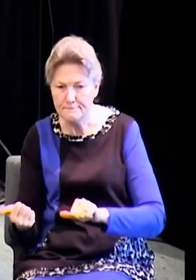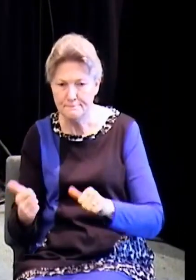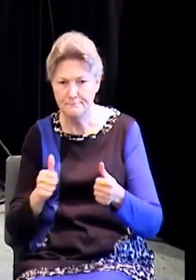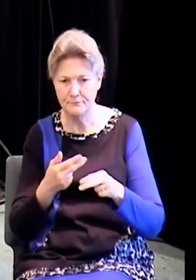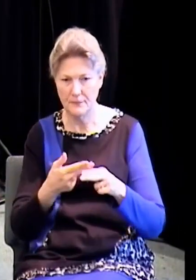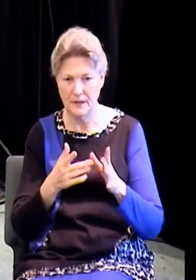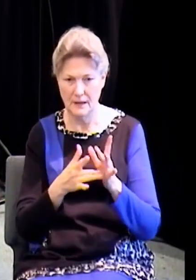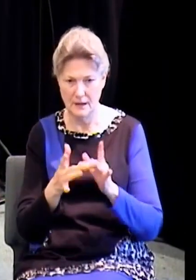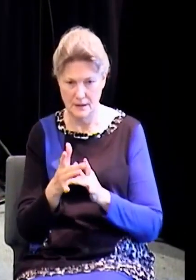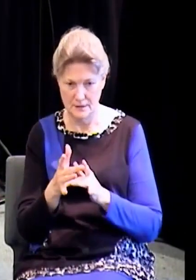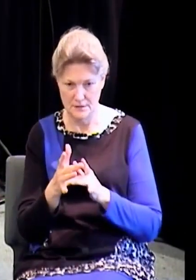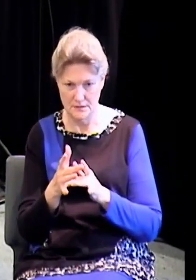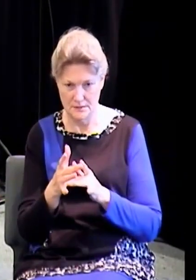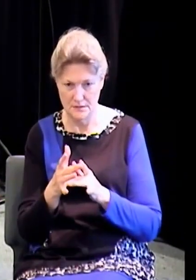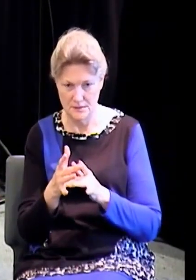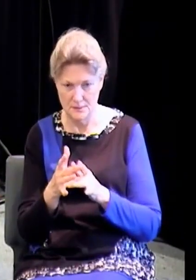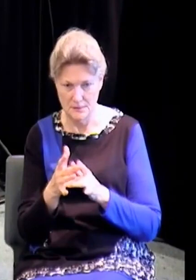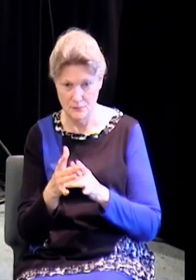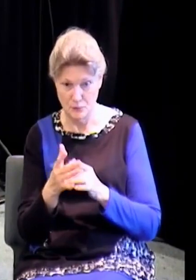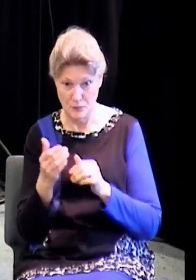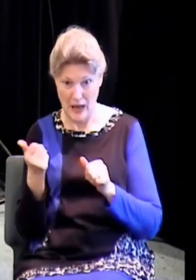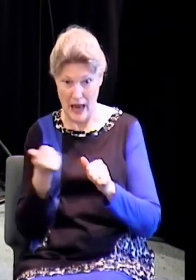Lord, please forgive me.